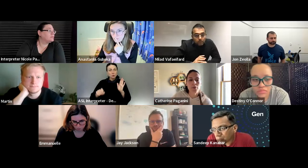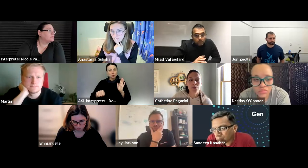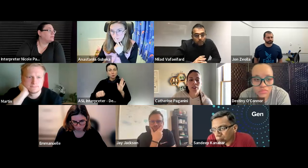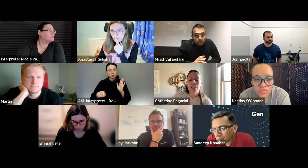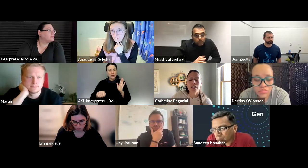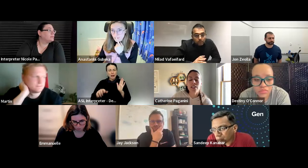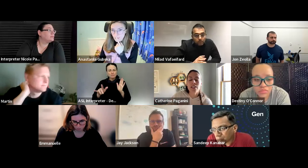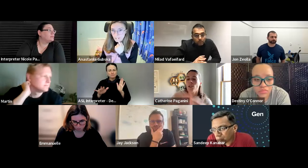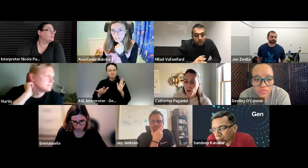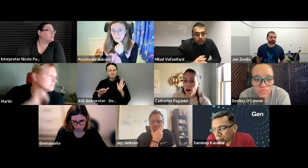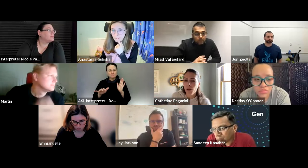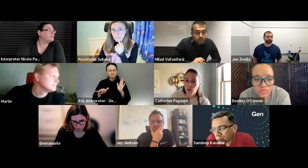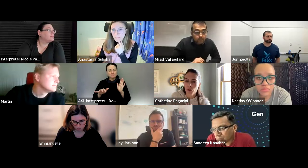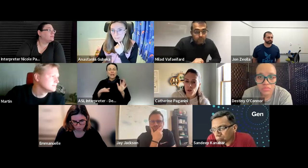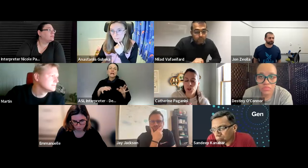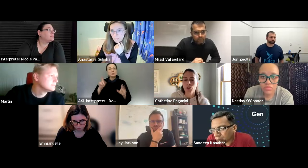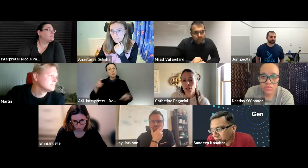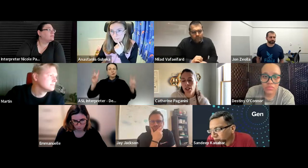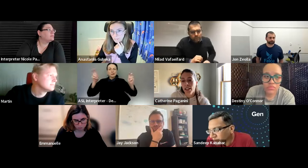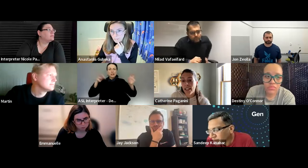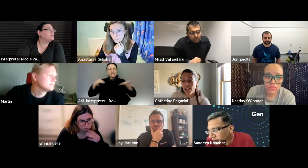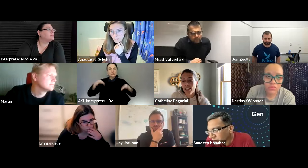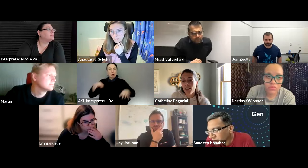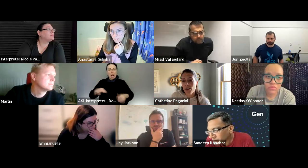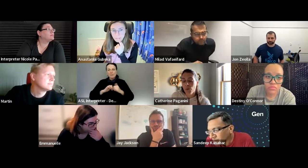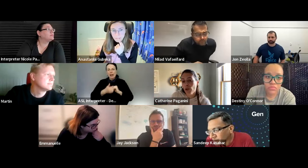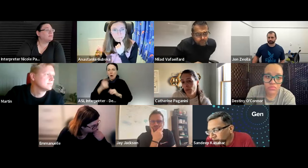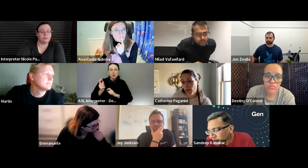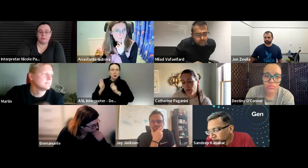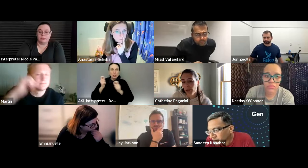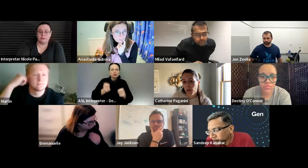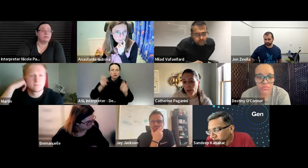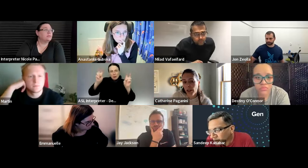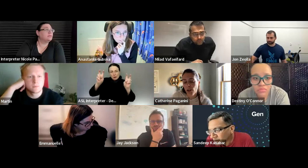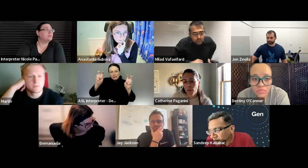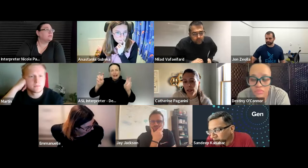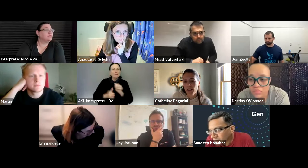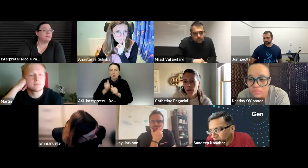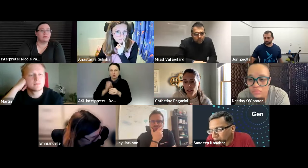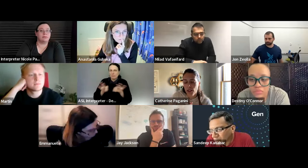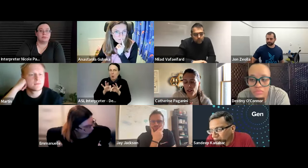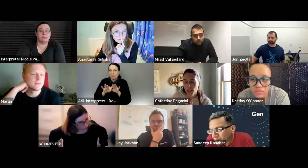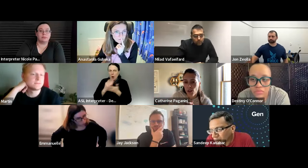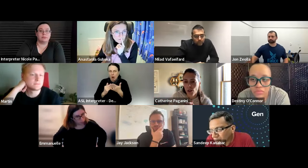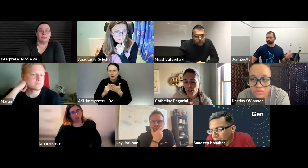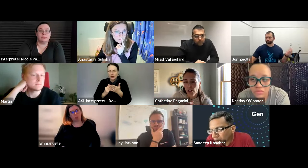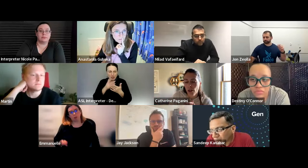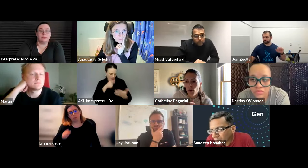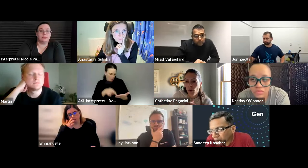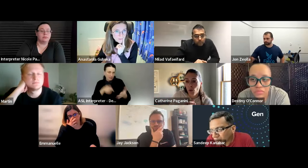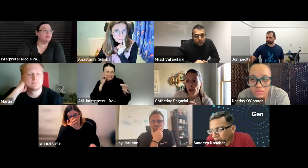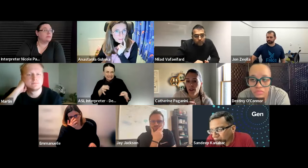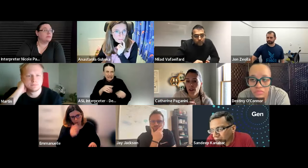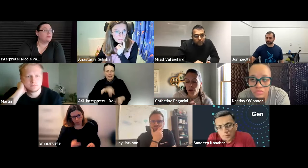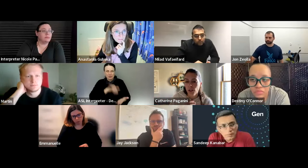um describe how you contribute that's the most important part where they're gonna base their decisions